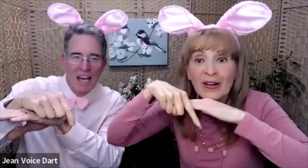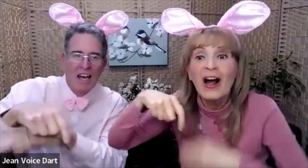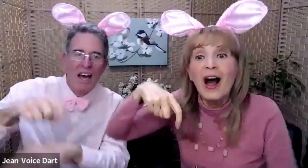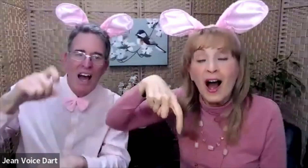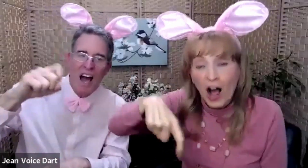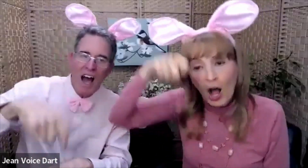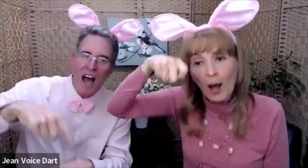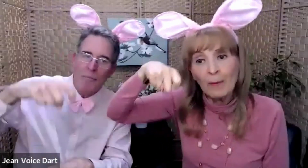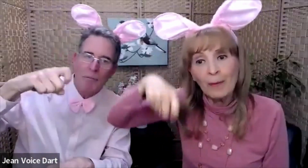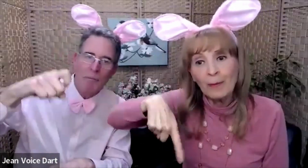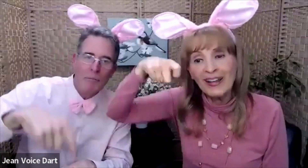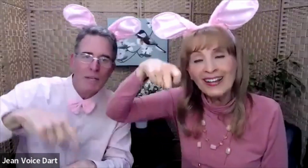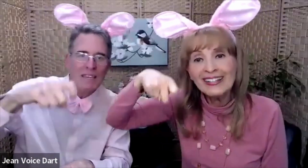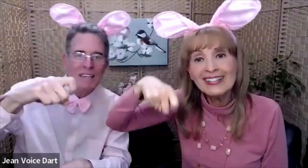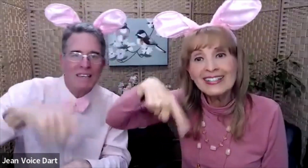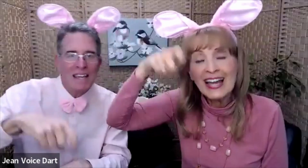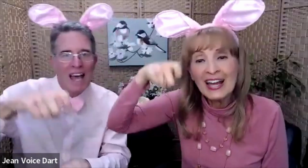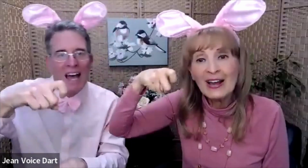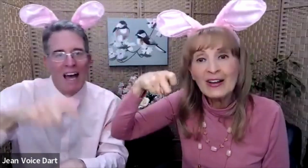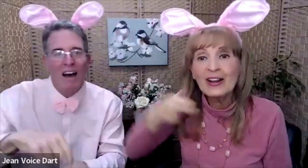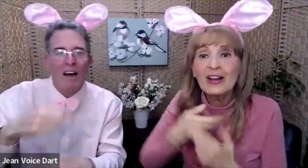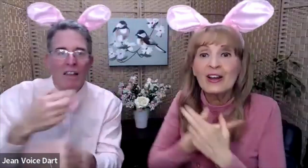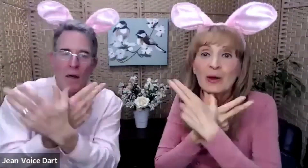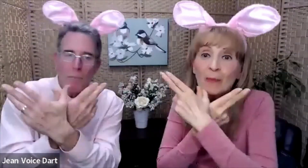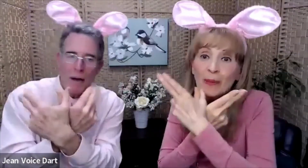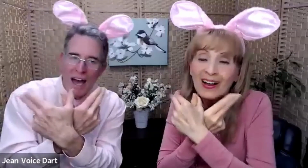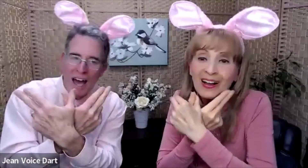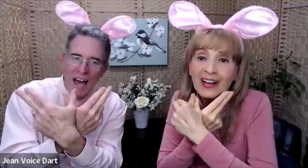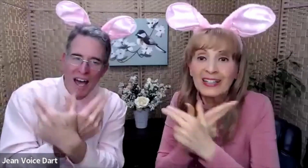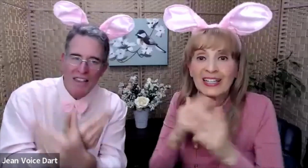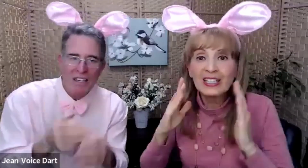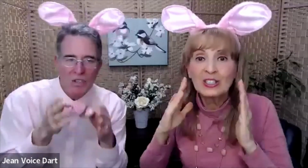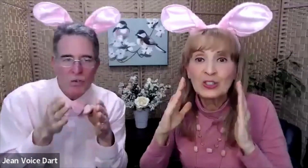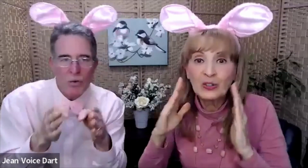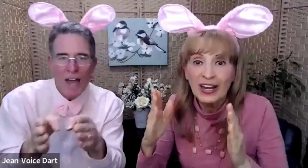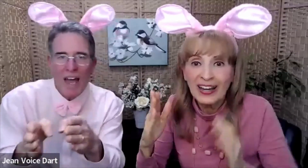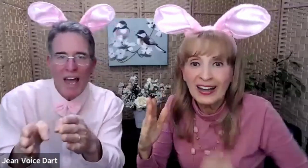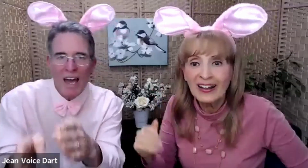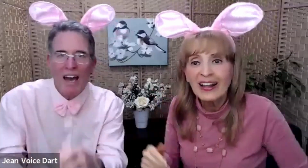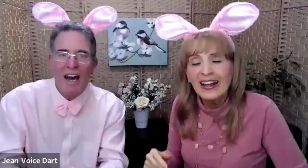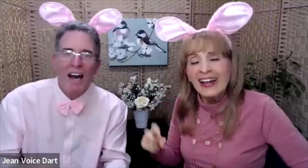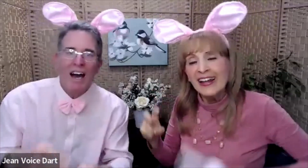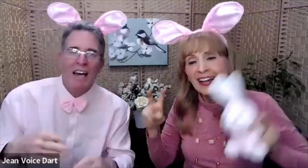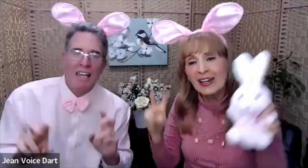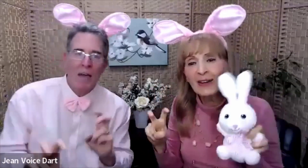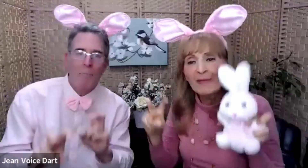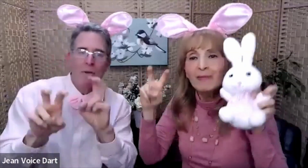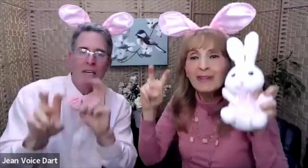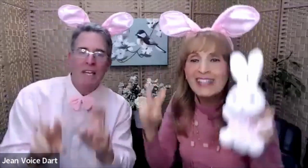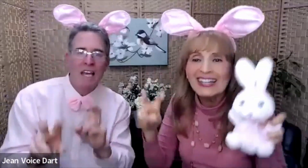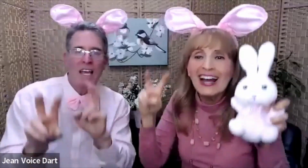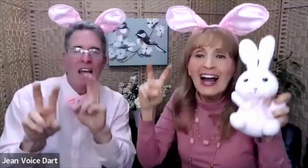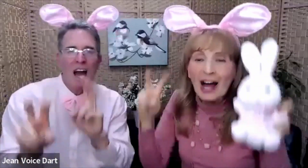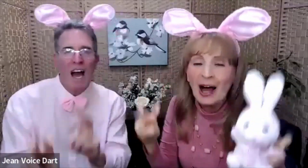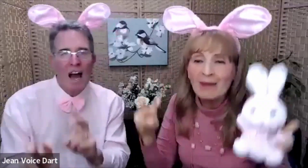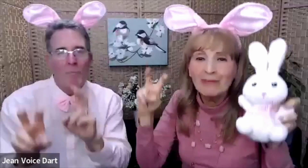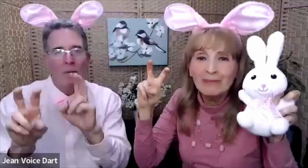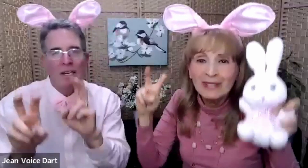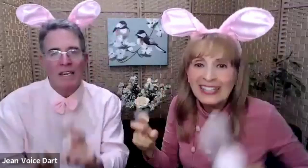Hopping down the bounty trail. Hippity hoppity.